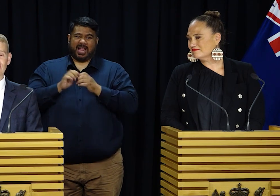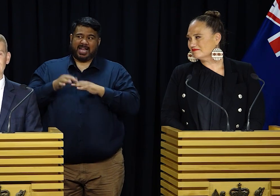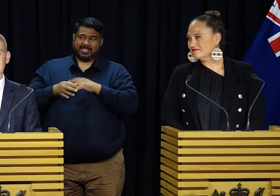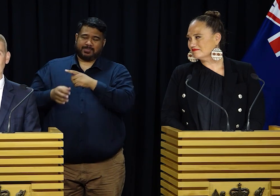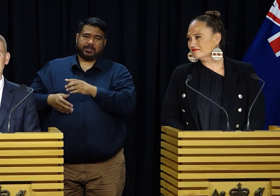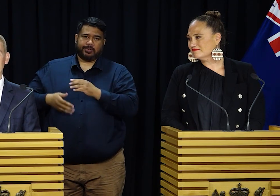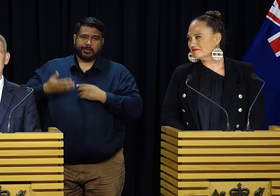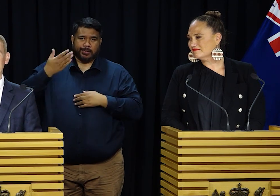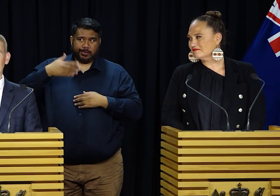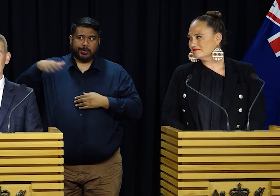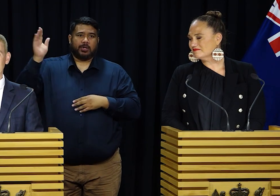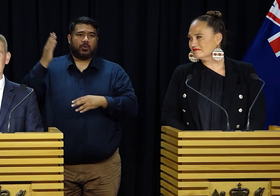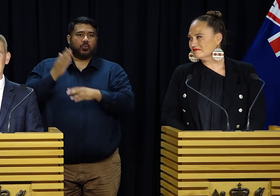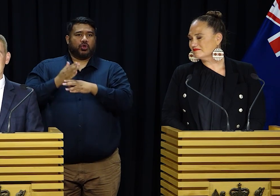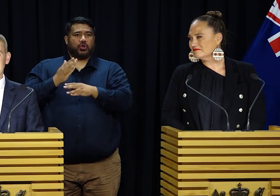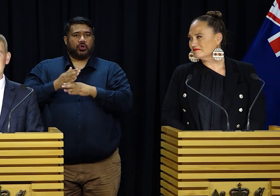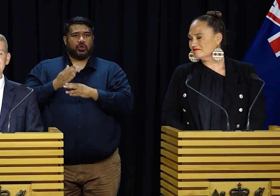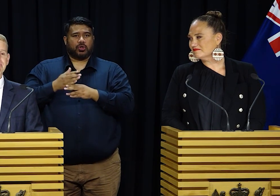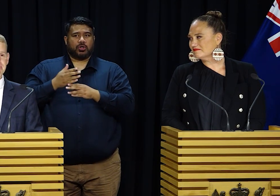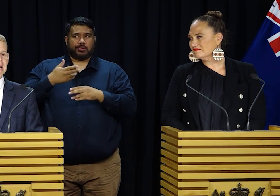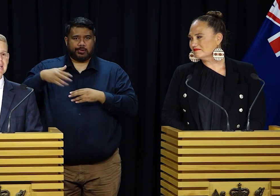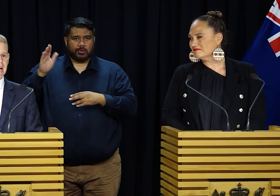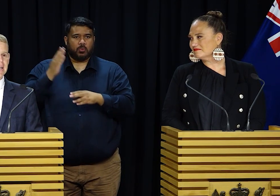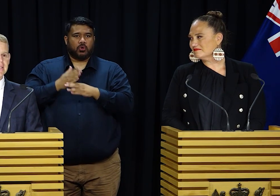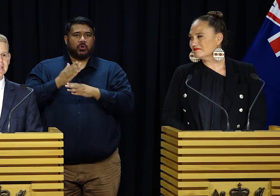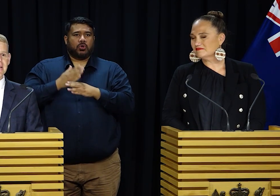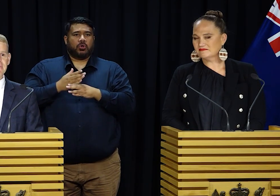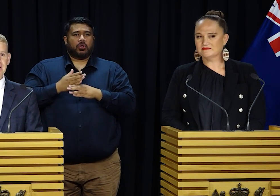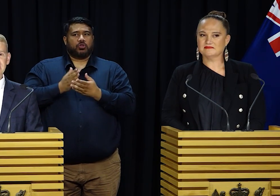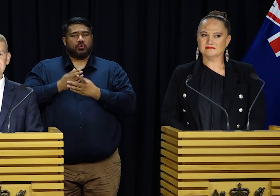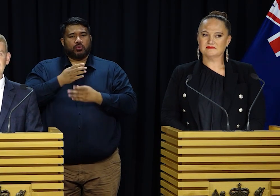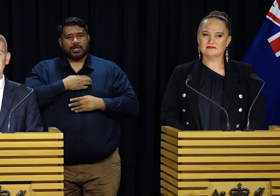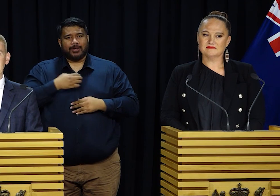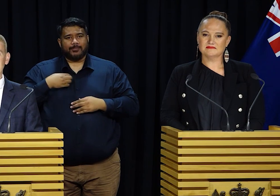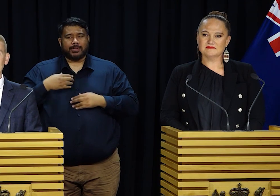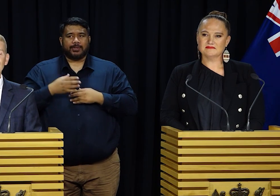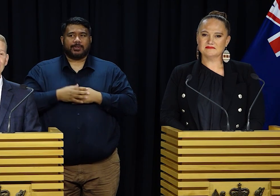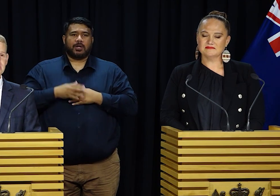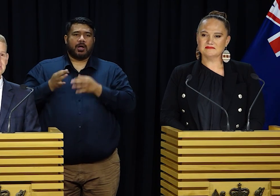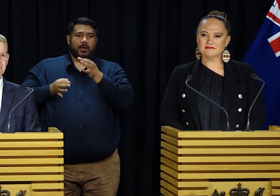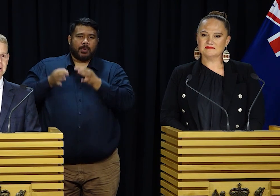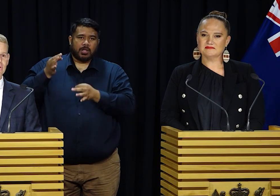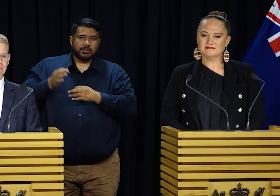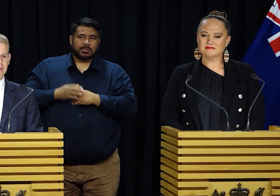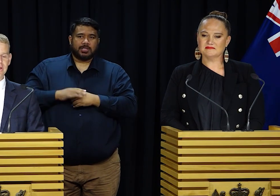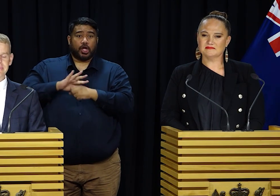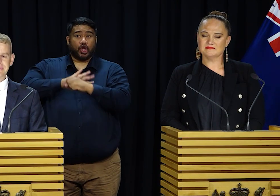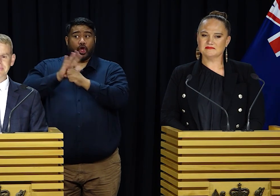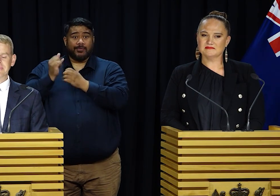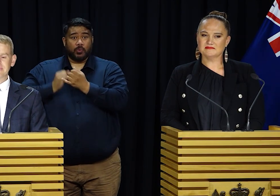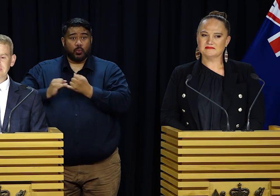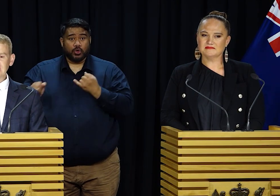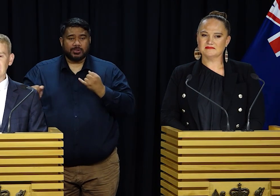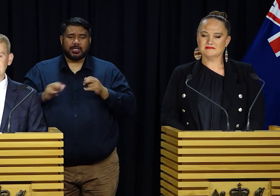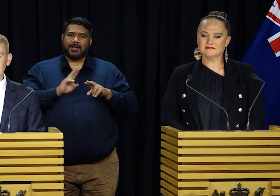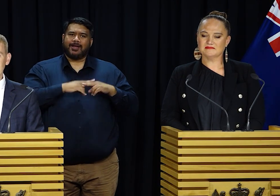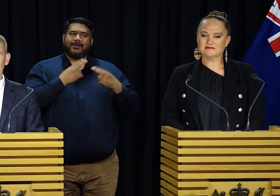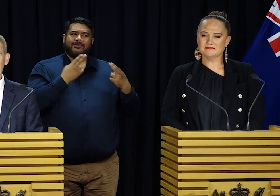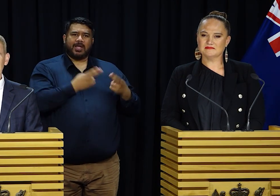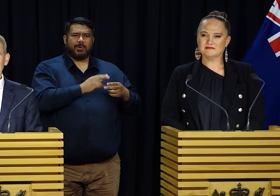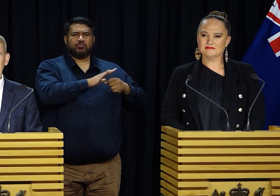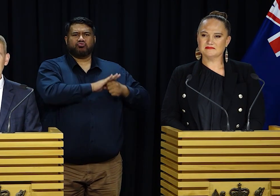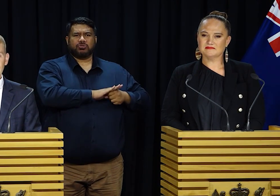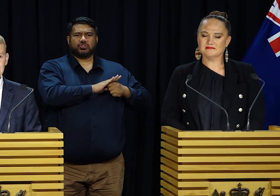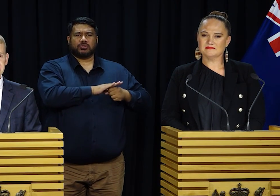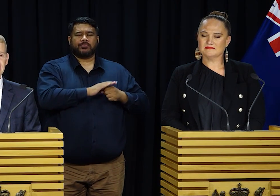particularly during the COVID-19 response, it's bloody hard. Families come under an enormous amount of pressure. A year